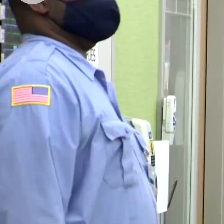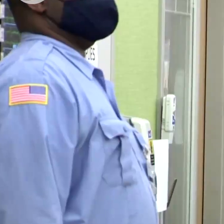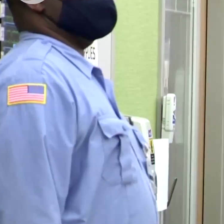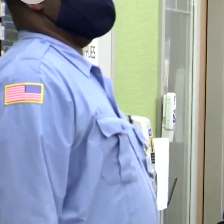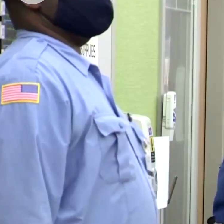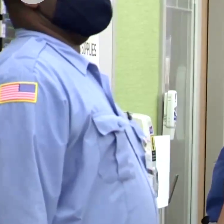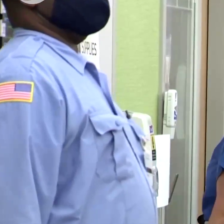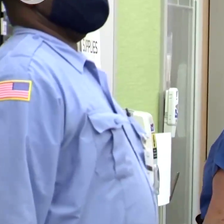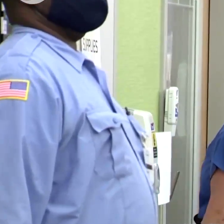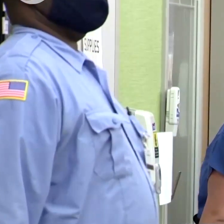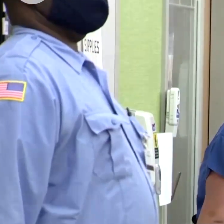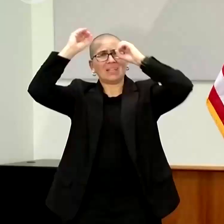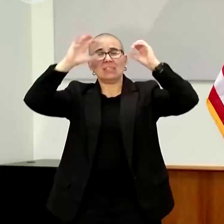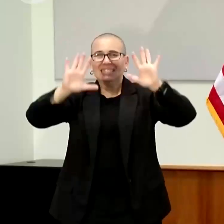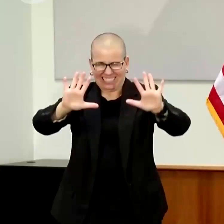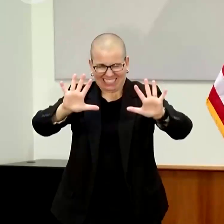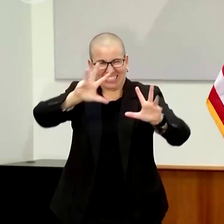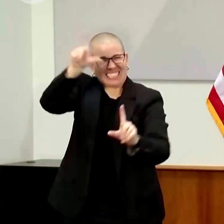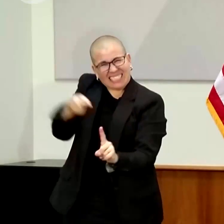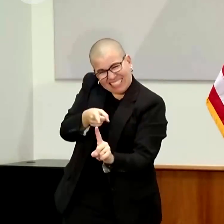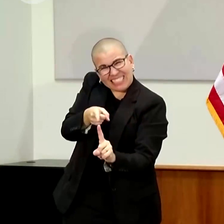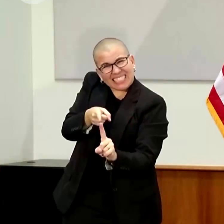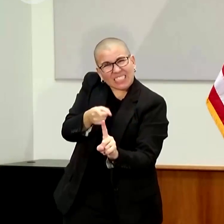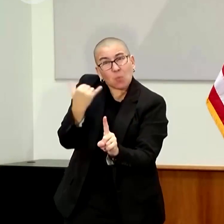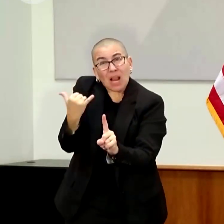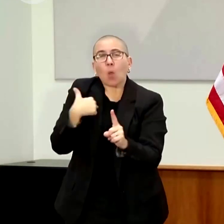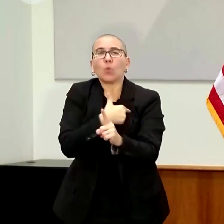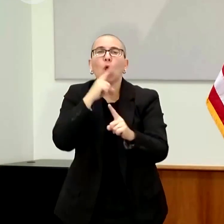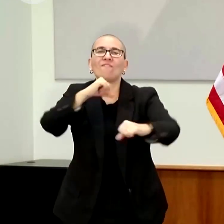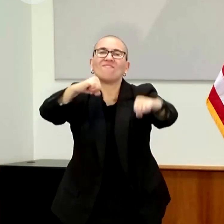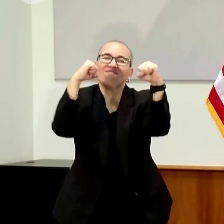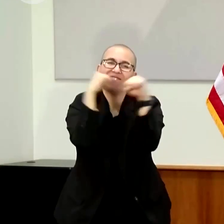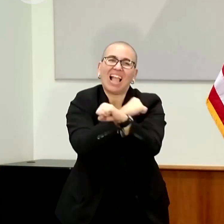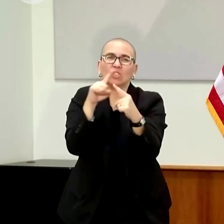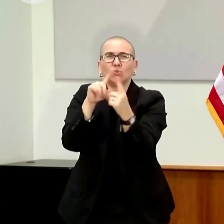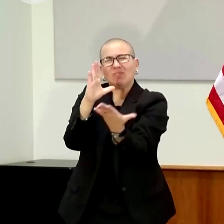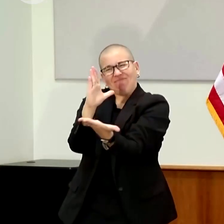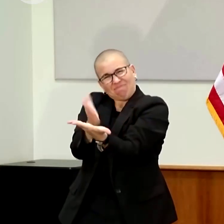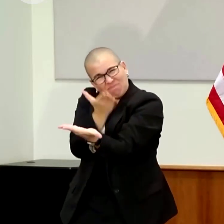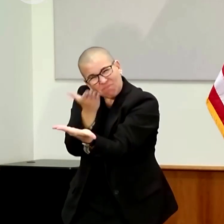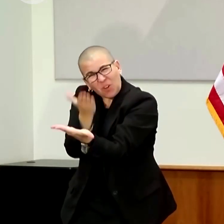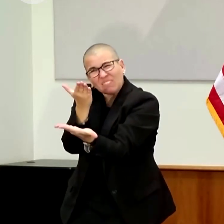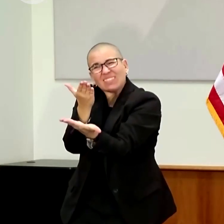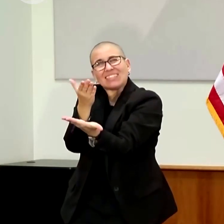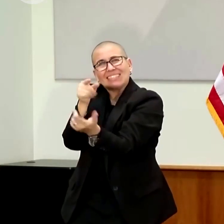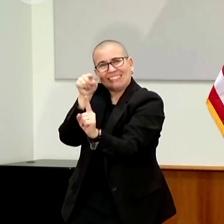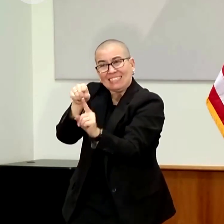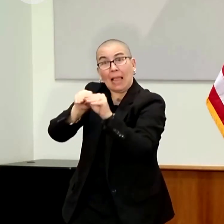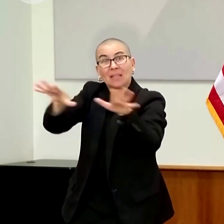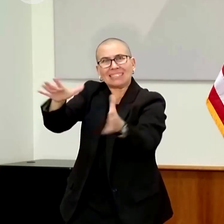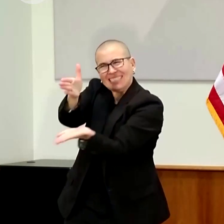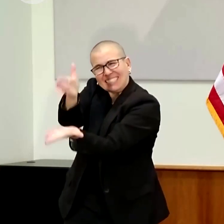run out of capacity in two weeks. That we're fighting against proven mitigation efforts in public health against one another